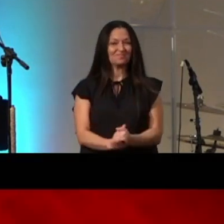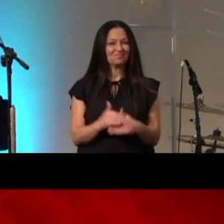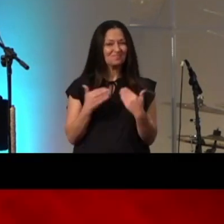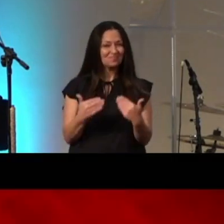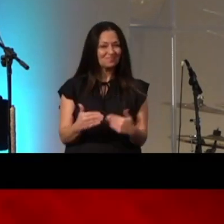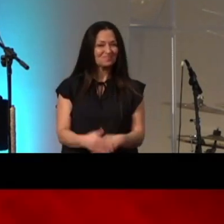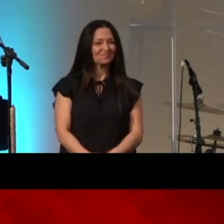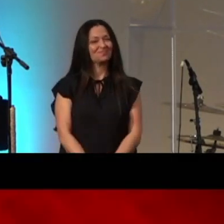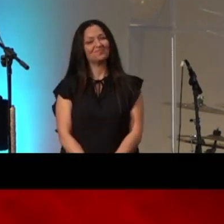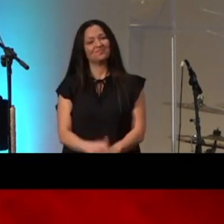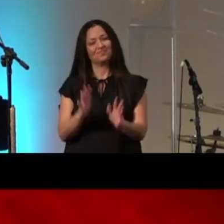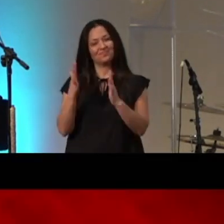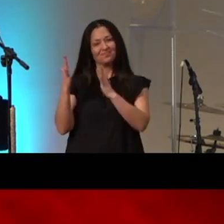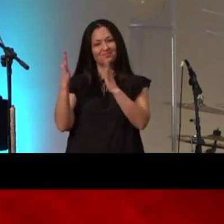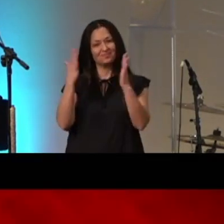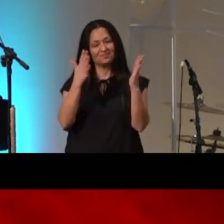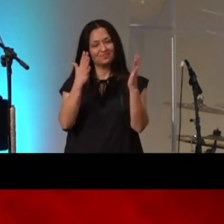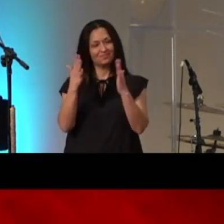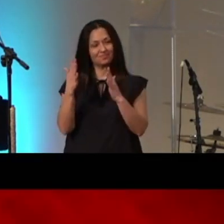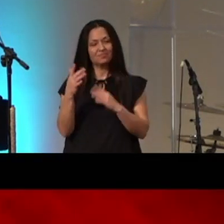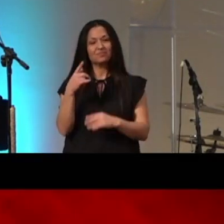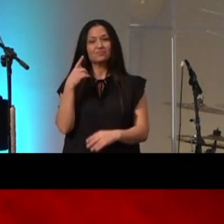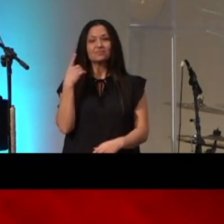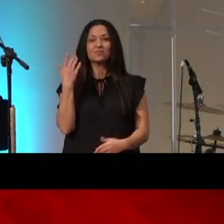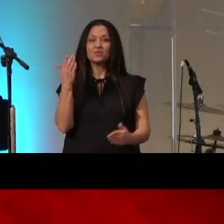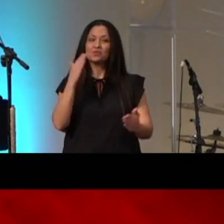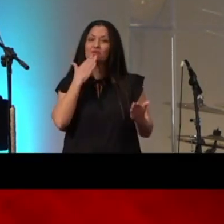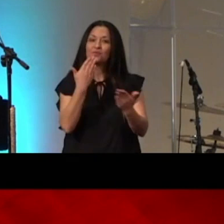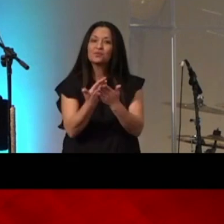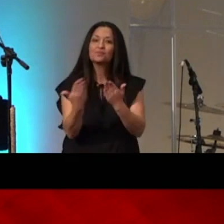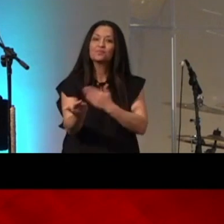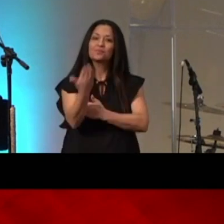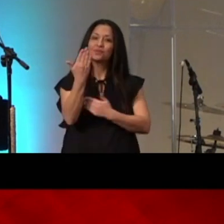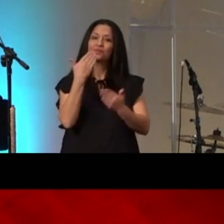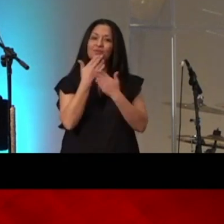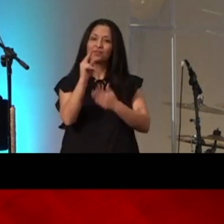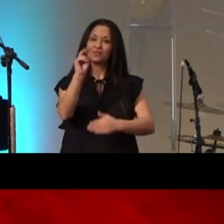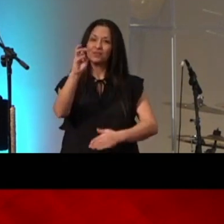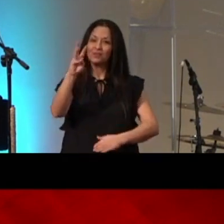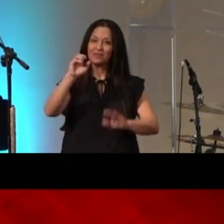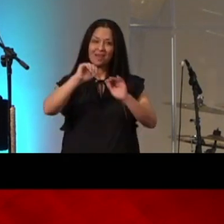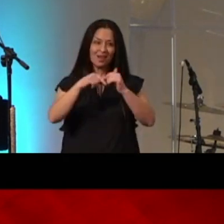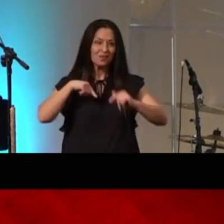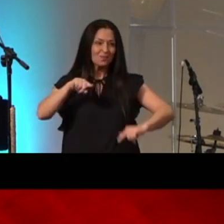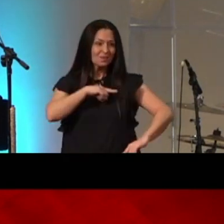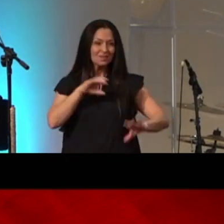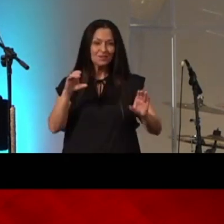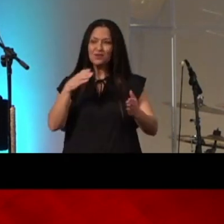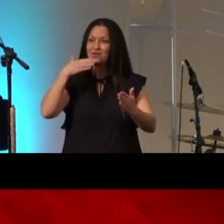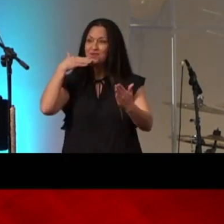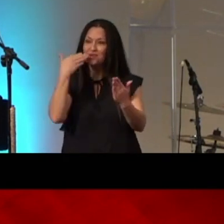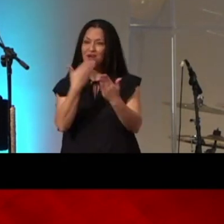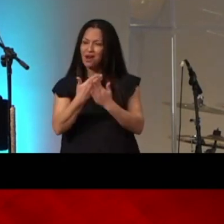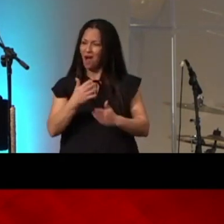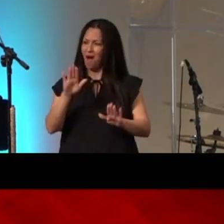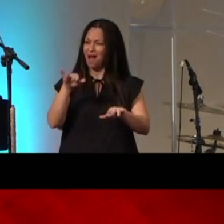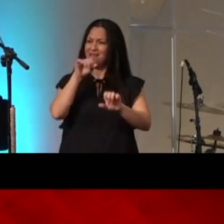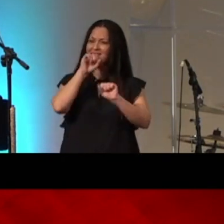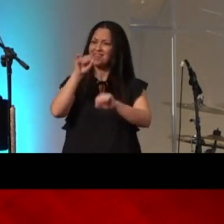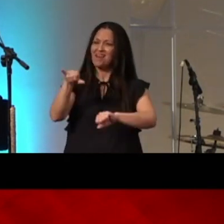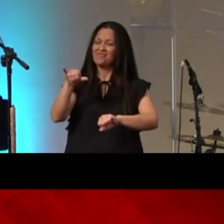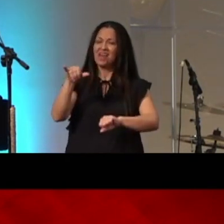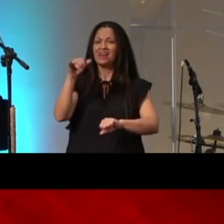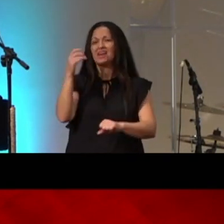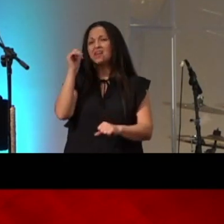not for me good morning good news how we doing love that i didn't know what kind of response i would get it's a little bit